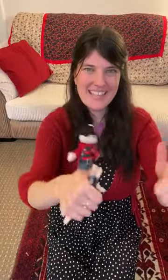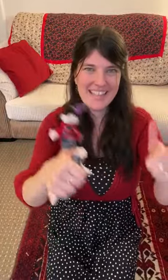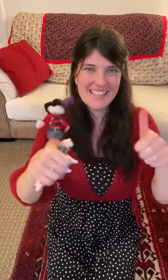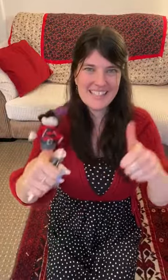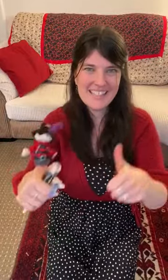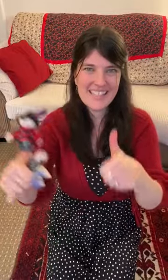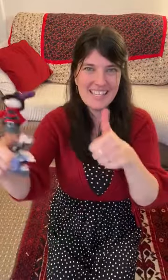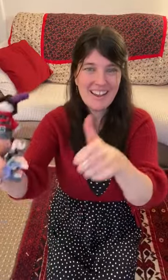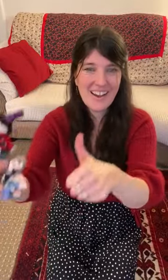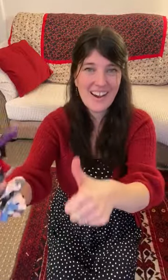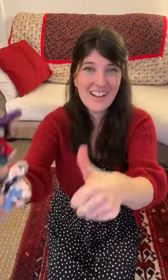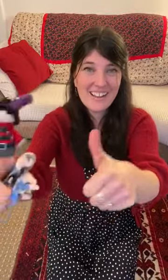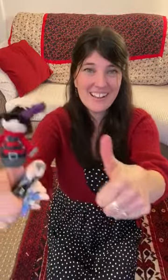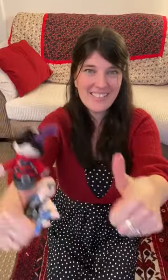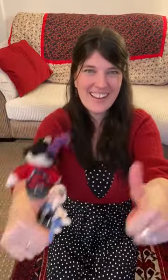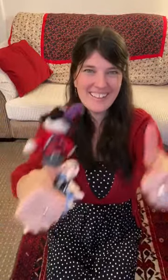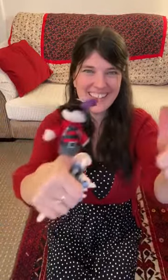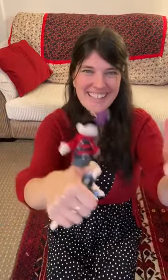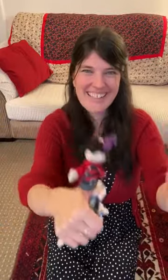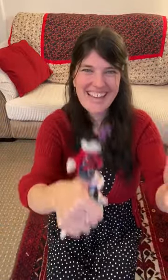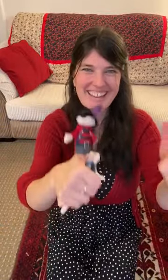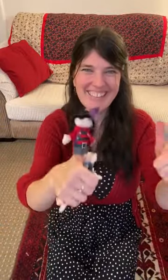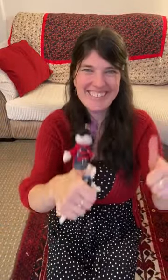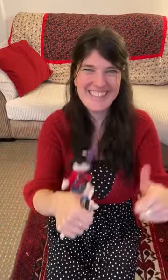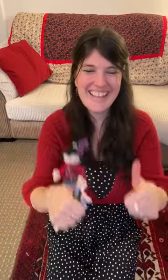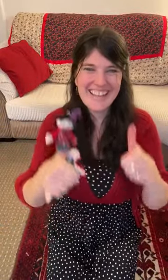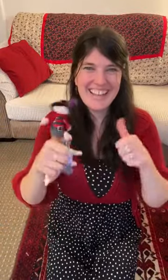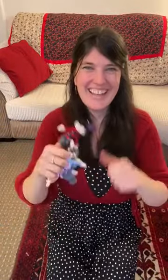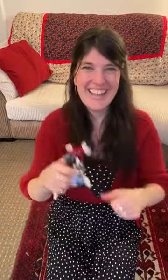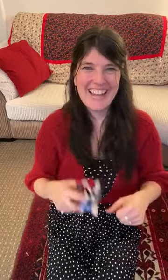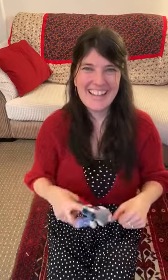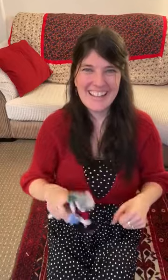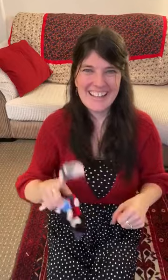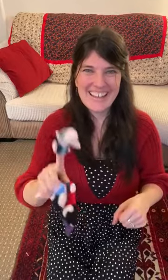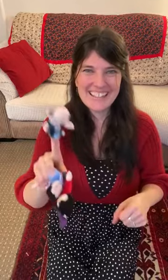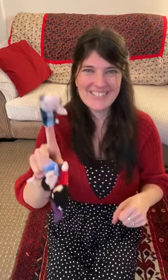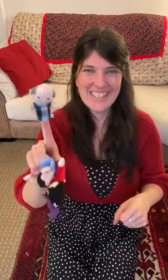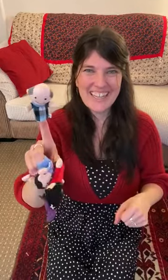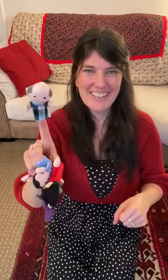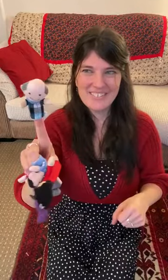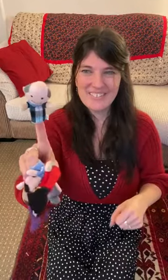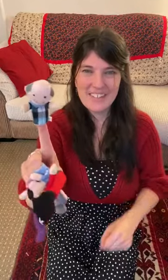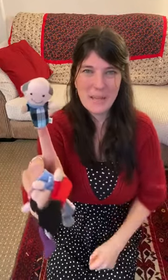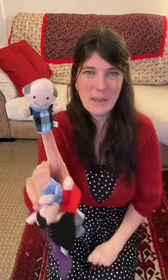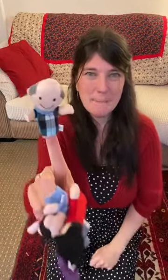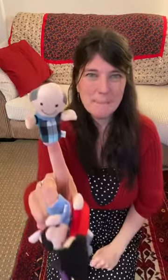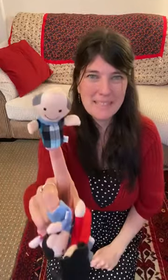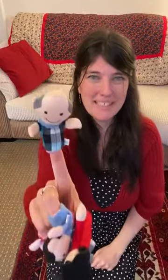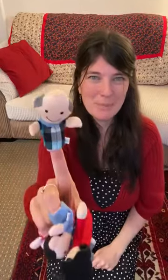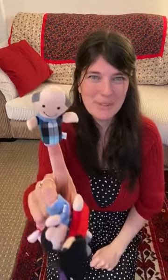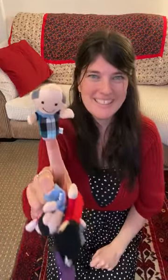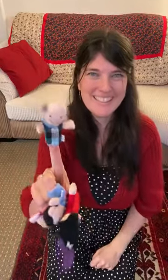dancing all around the town. And then next we have Peter Pointer.